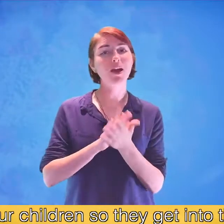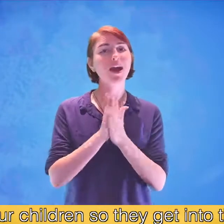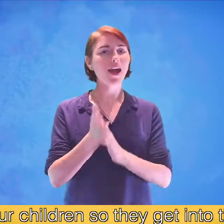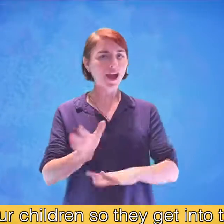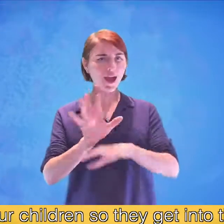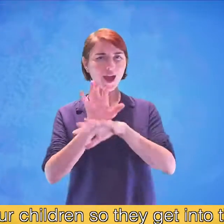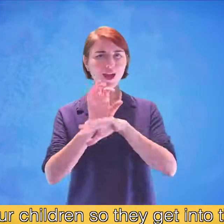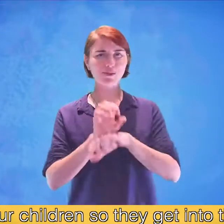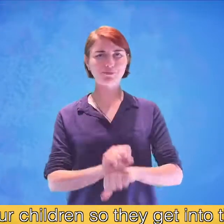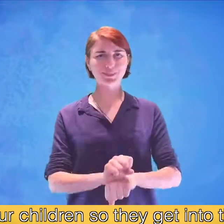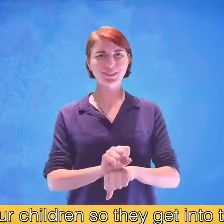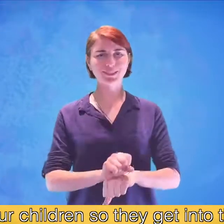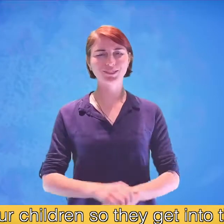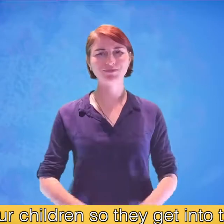children so they get into the habit.